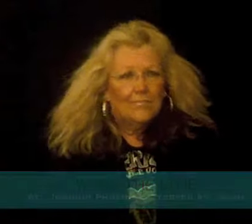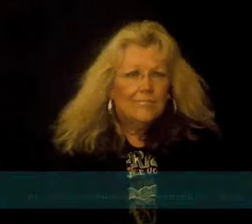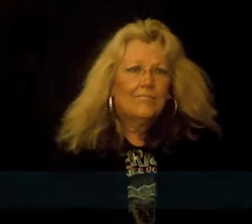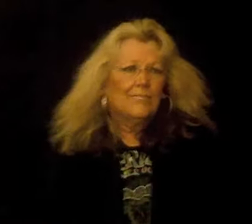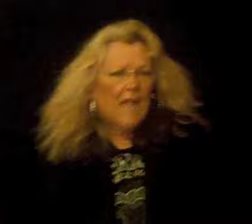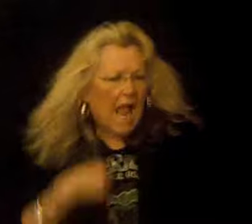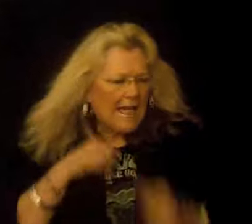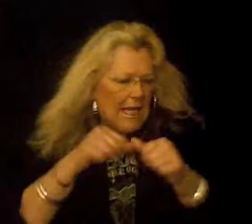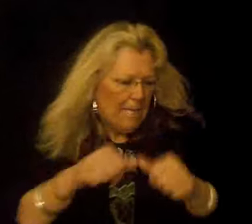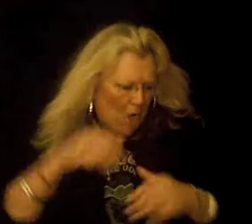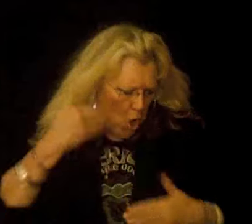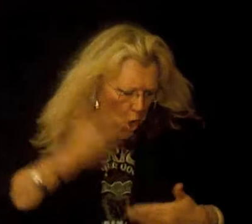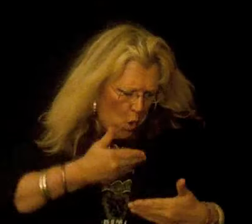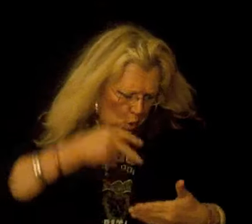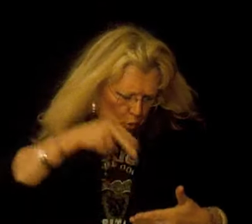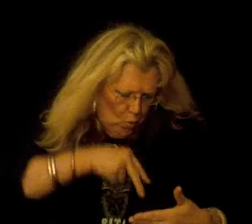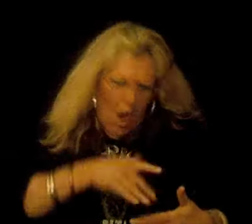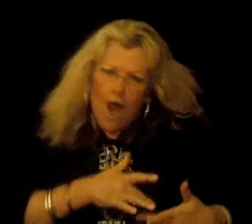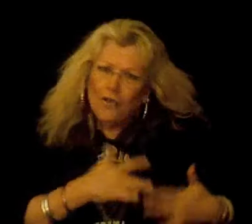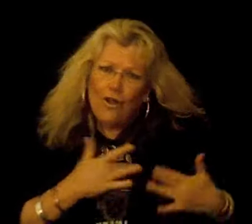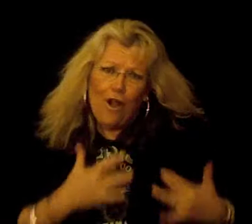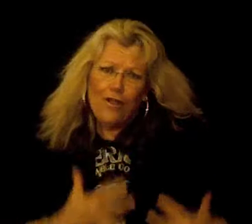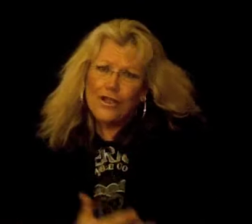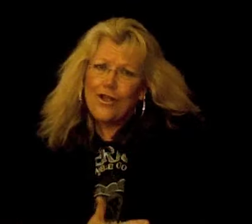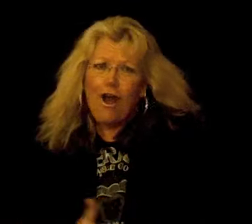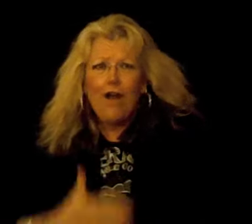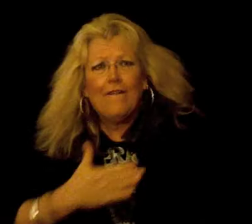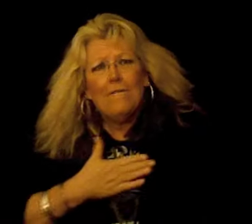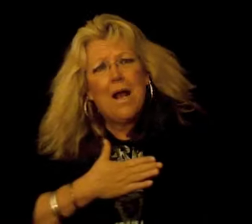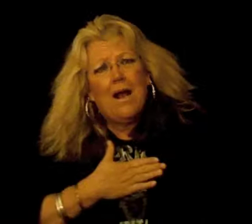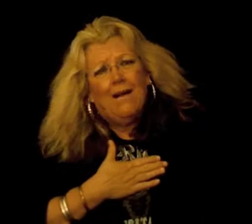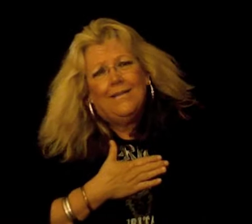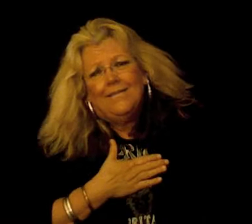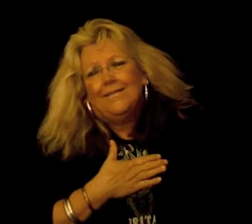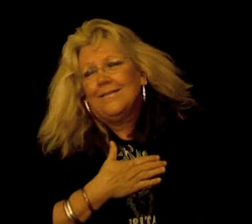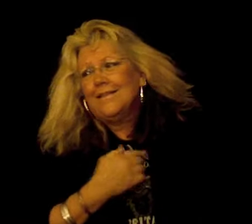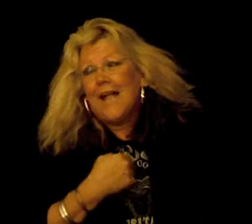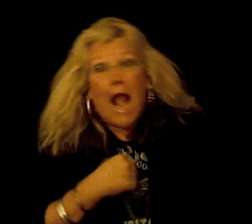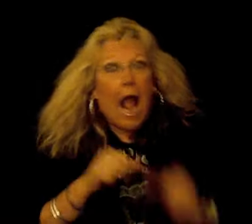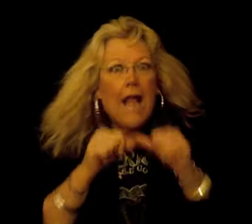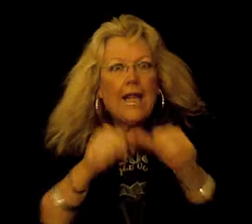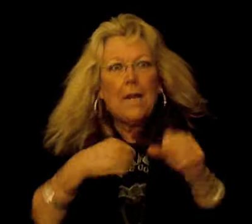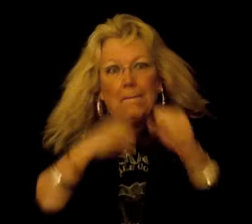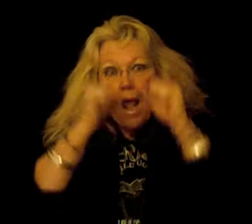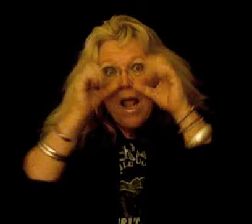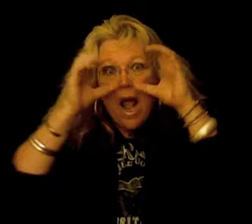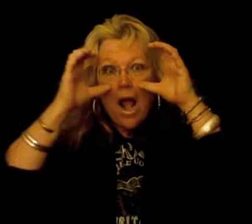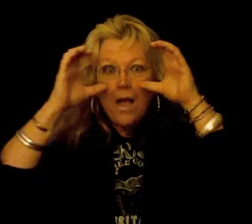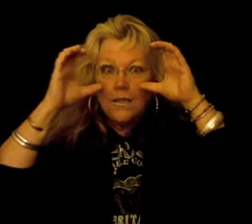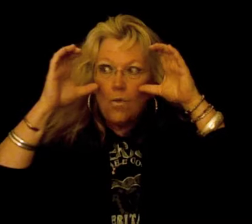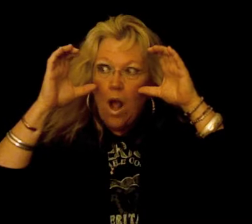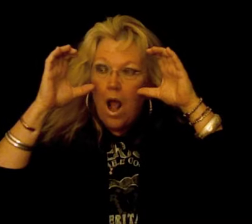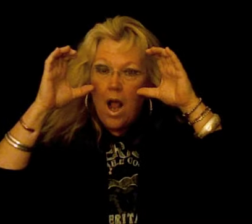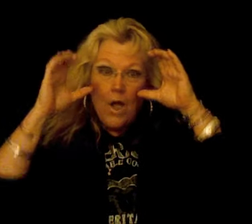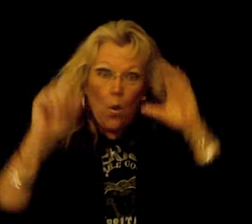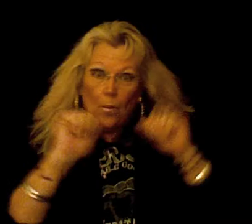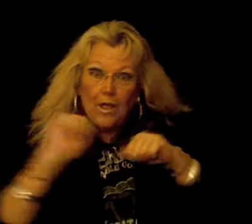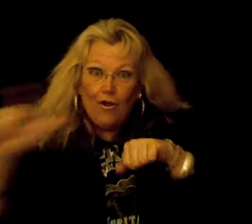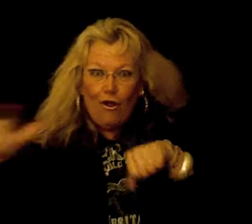I keep a closed watch on this part of mine I keep my eyes wide open all